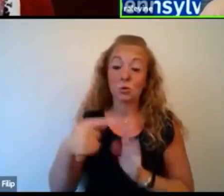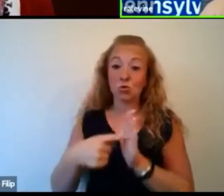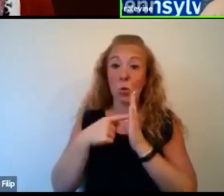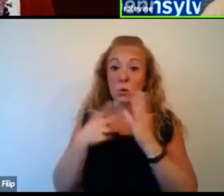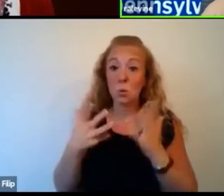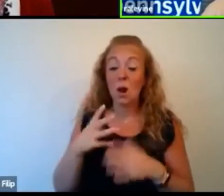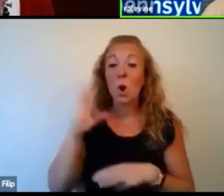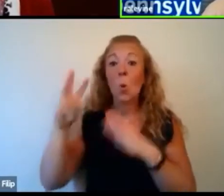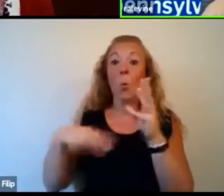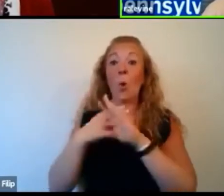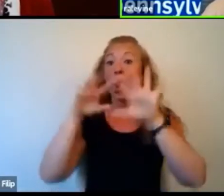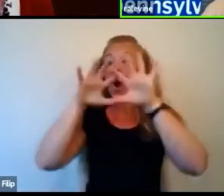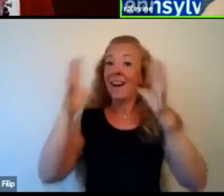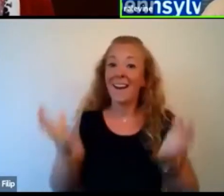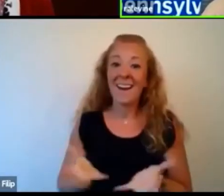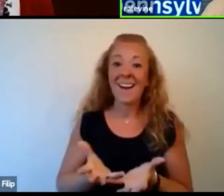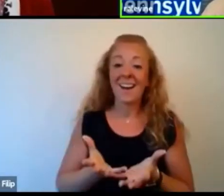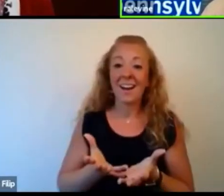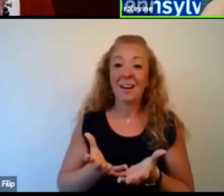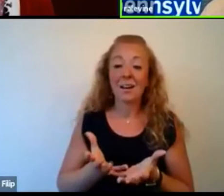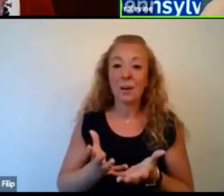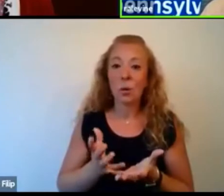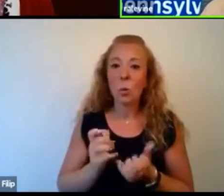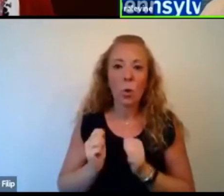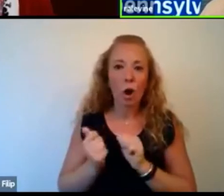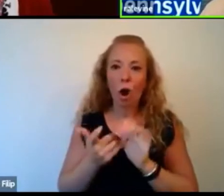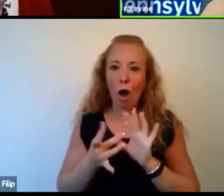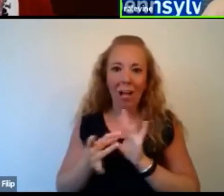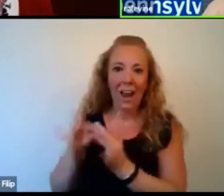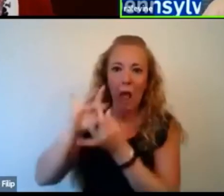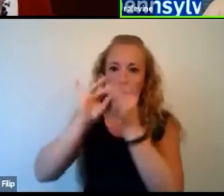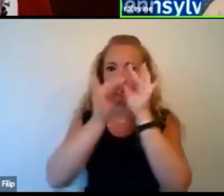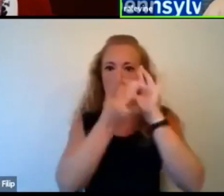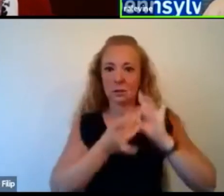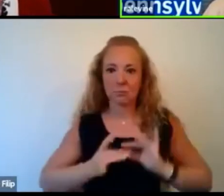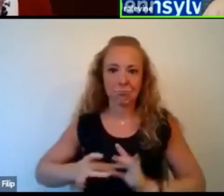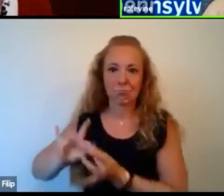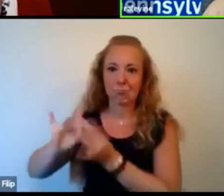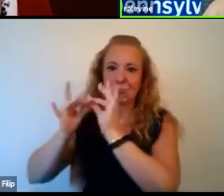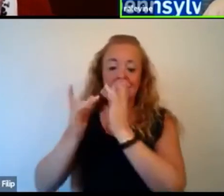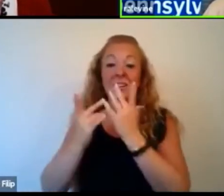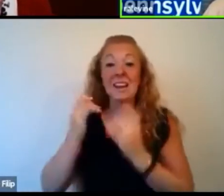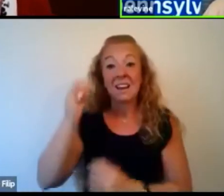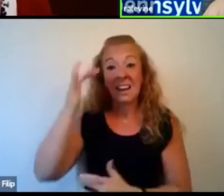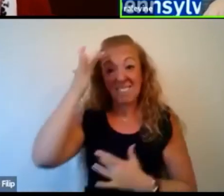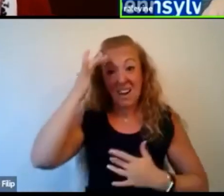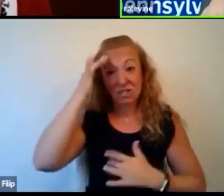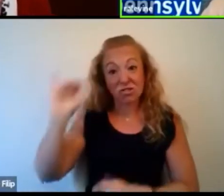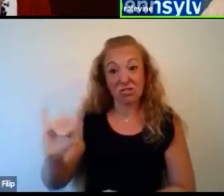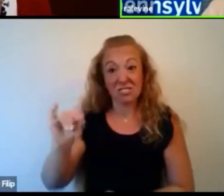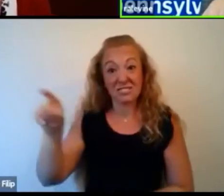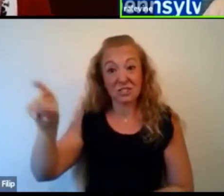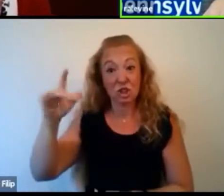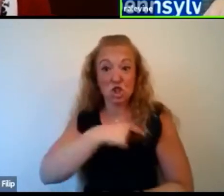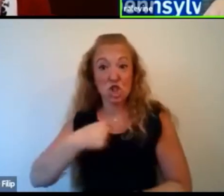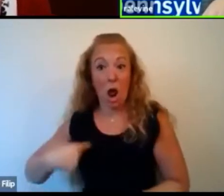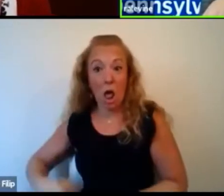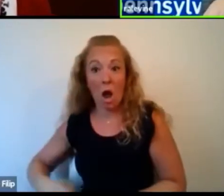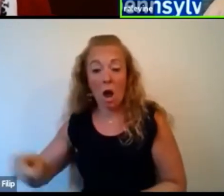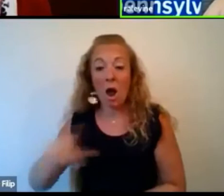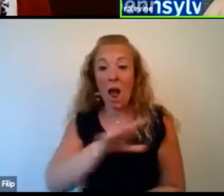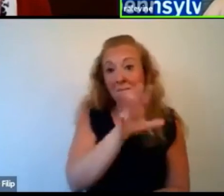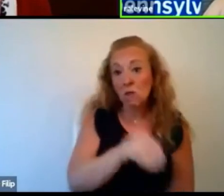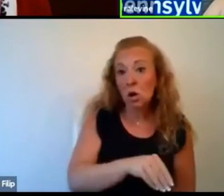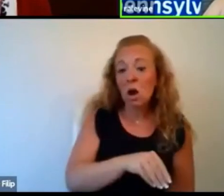world of ours globally, we are all interconnected, you know, an infection in, in China or in Africa